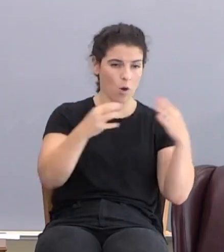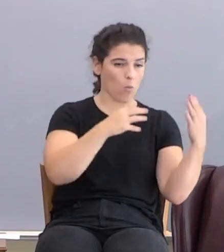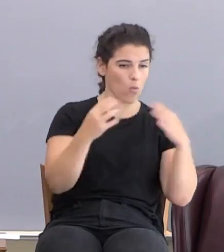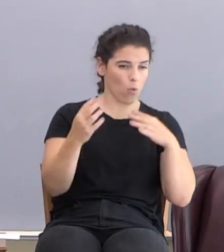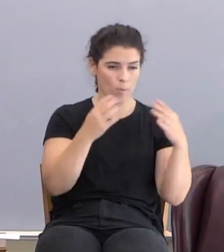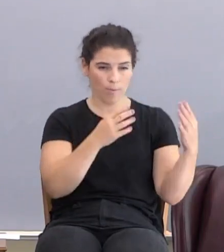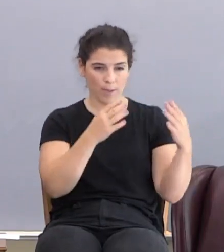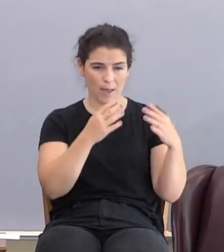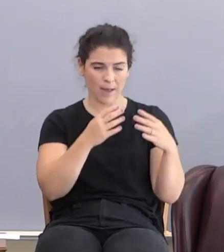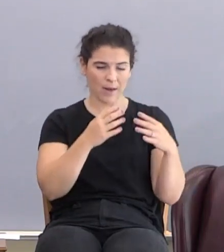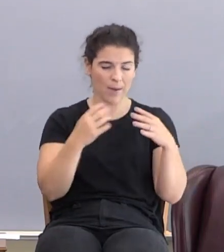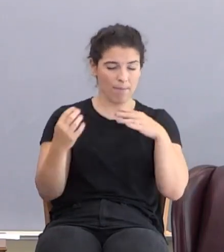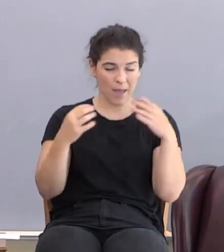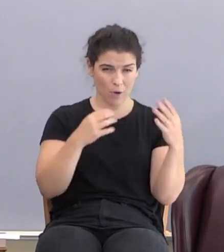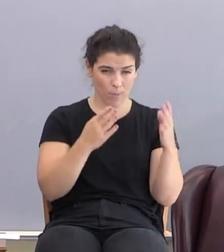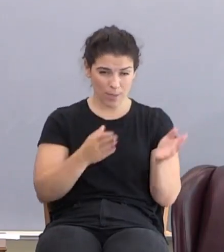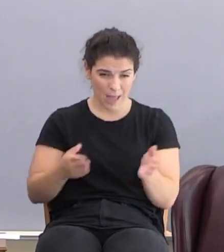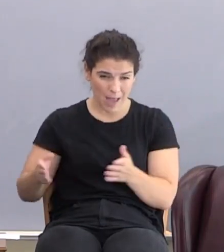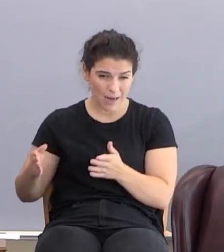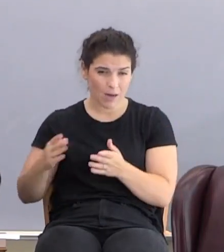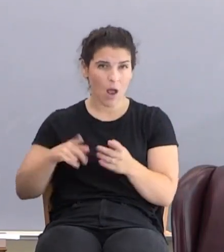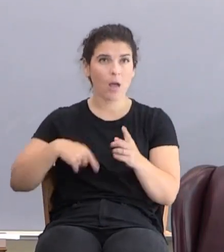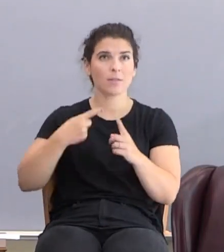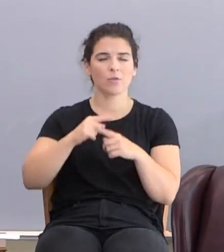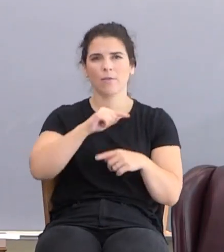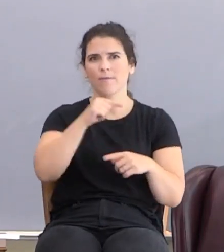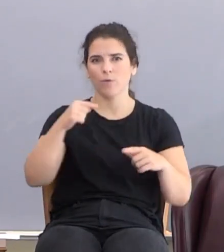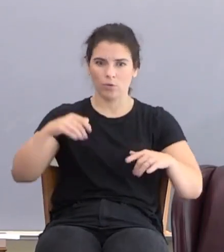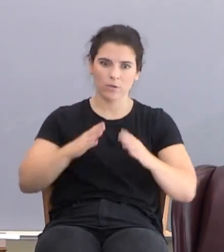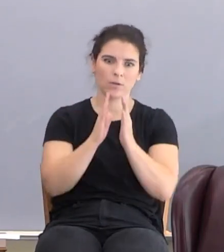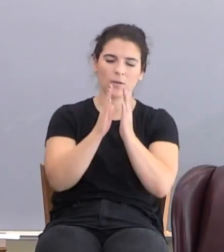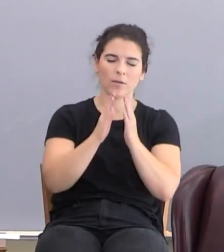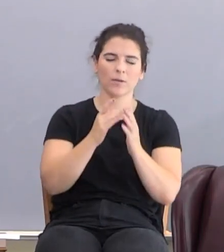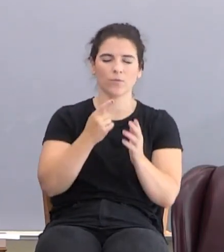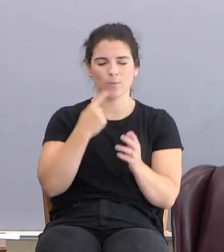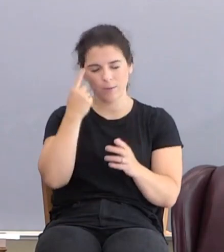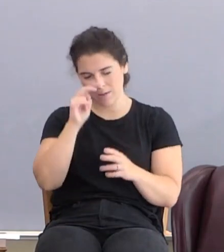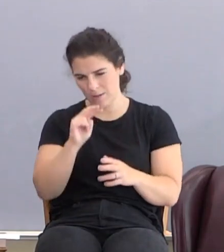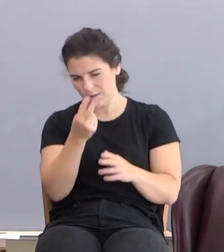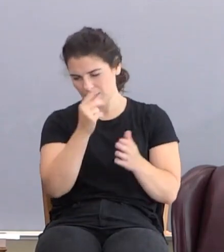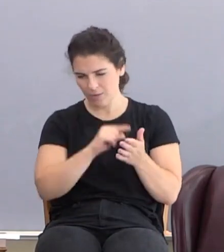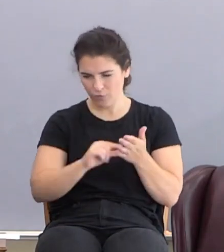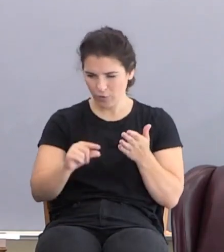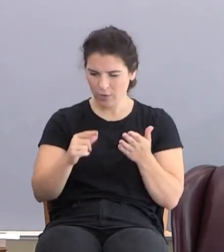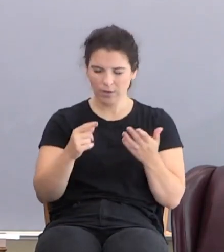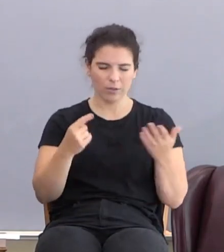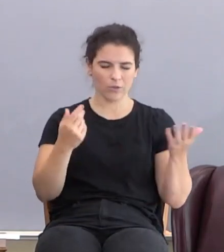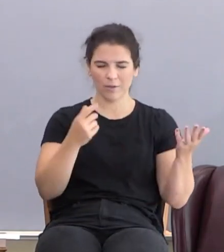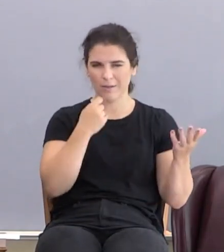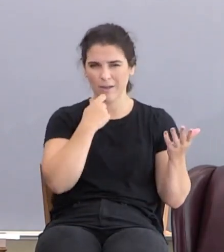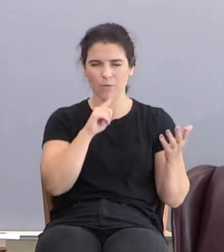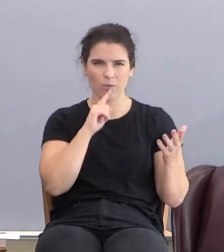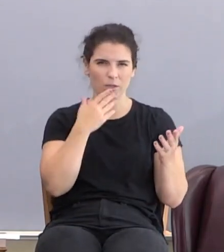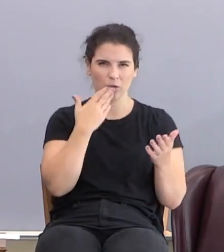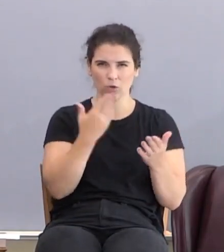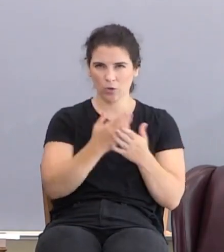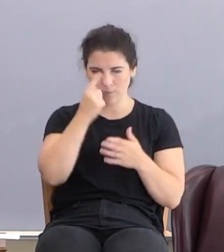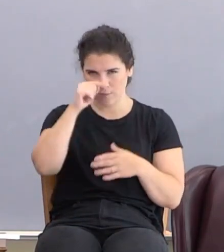and it's good until you're the first engagement. For me, it's about the second verse. I just, you know, they're not much good.